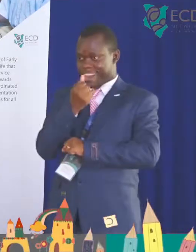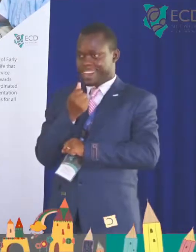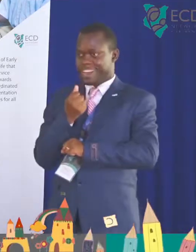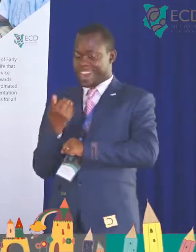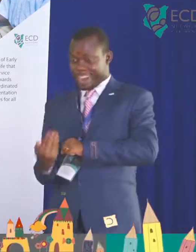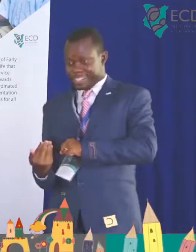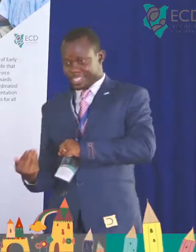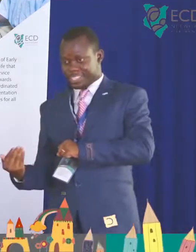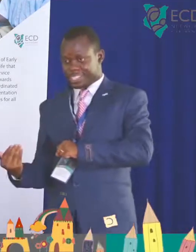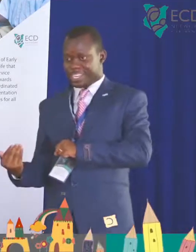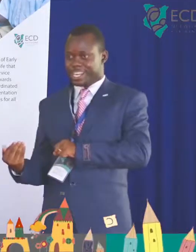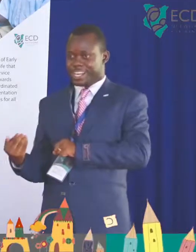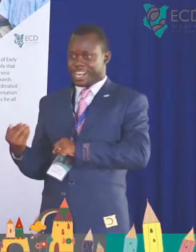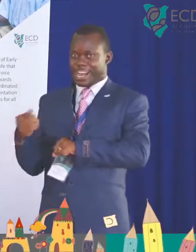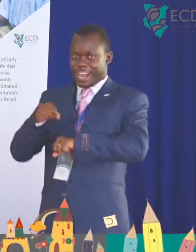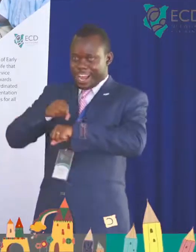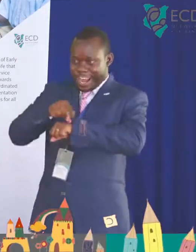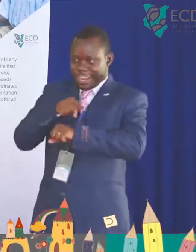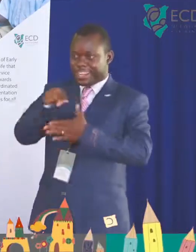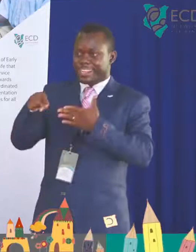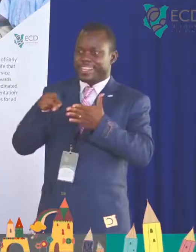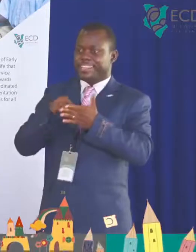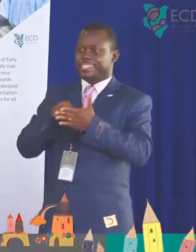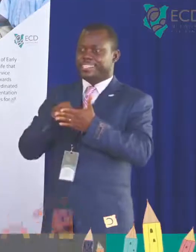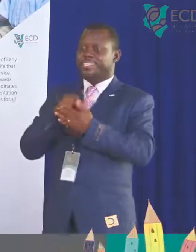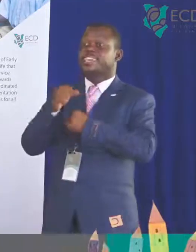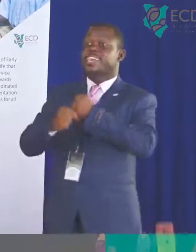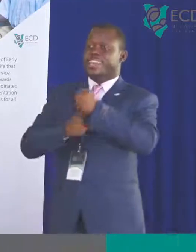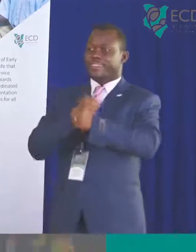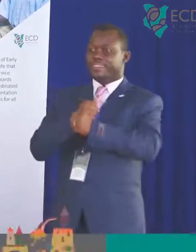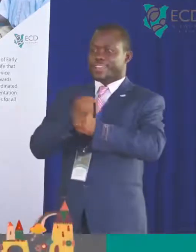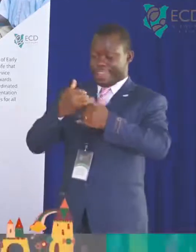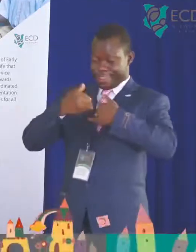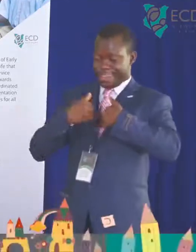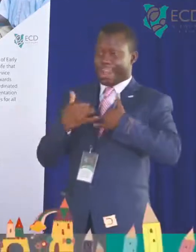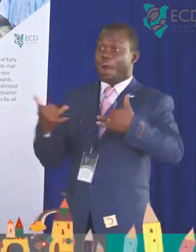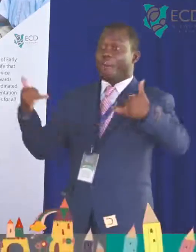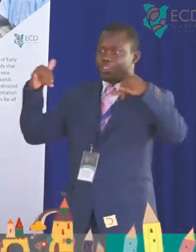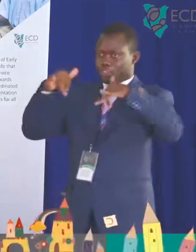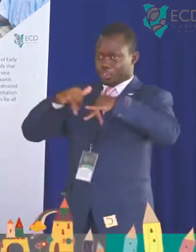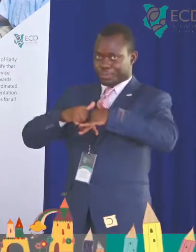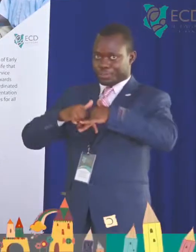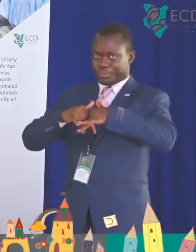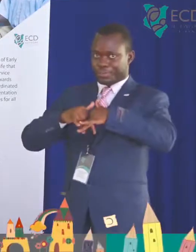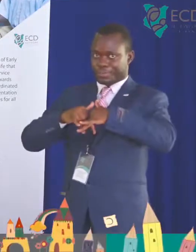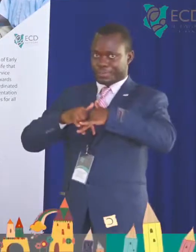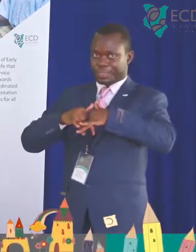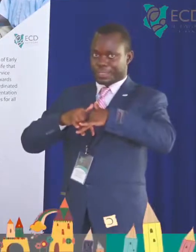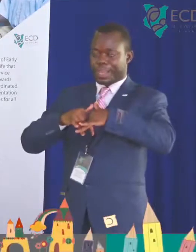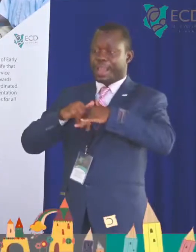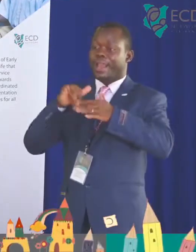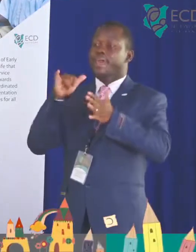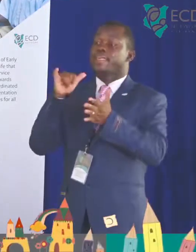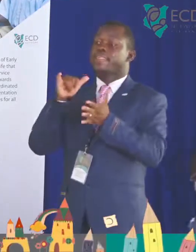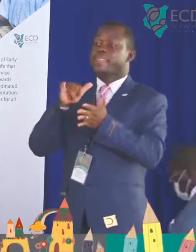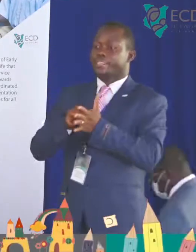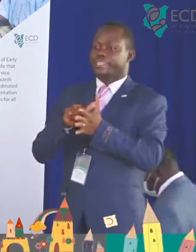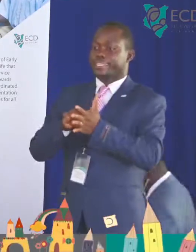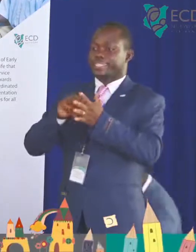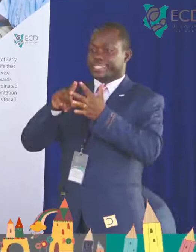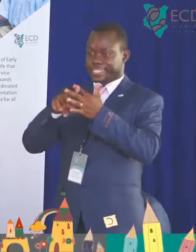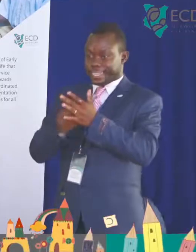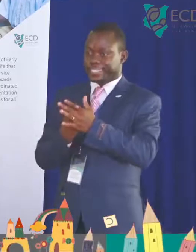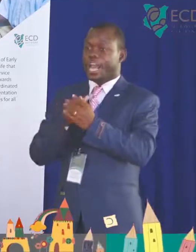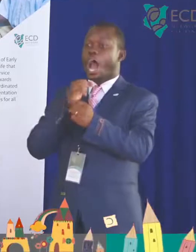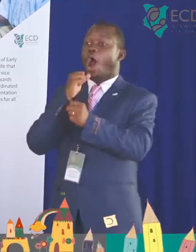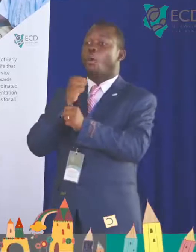early this year had a workshop. And the workshop led to a collaboration. And it is this